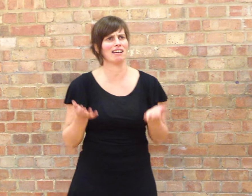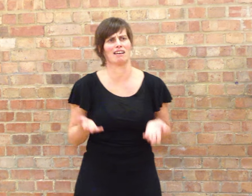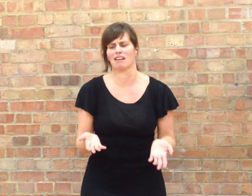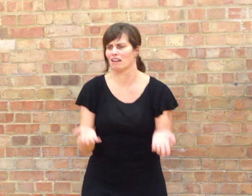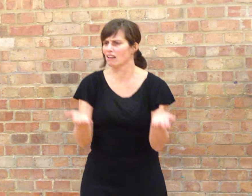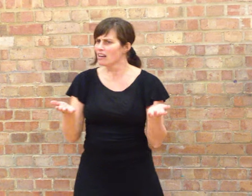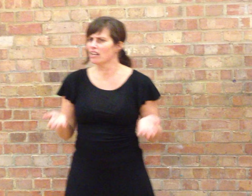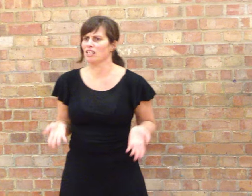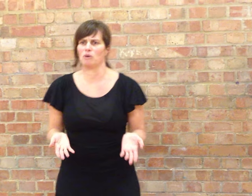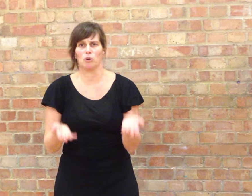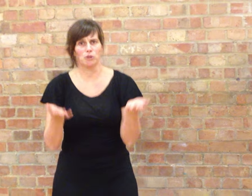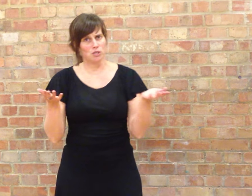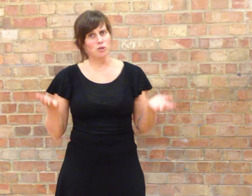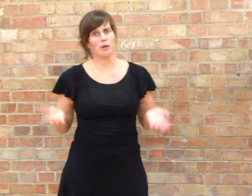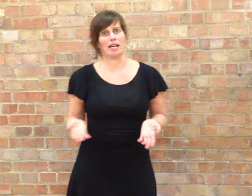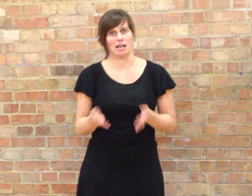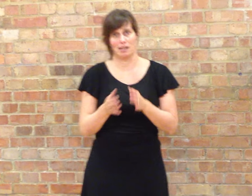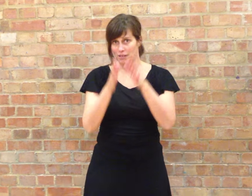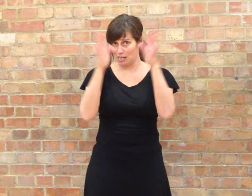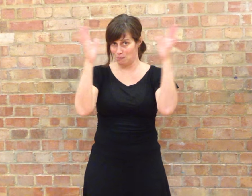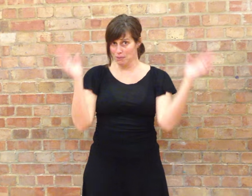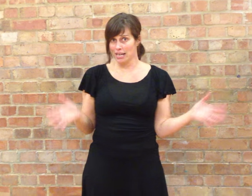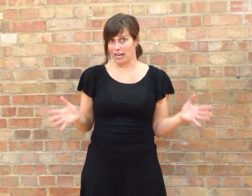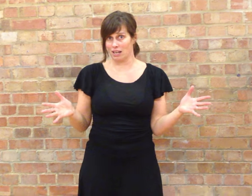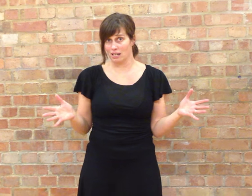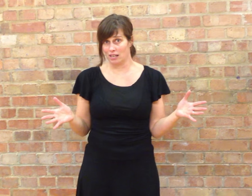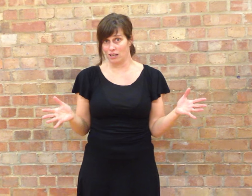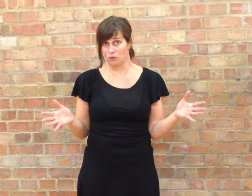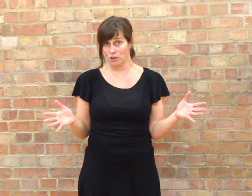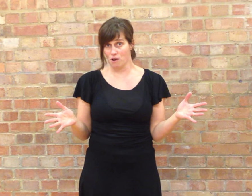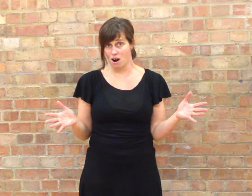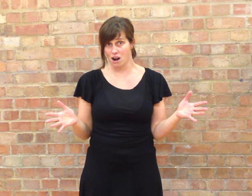all the doing, really being in who you are.